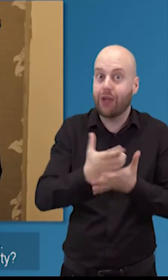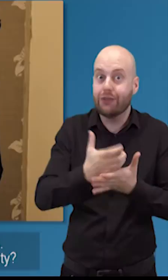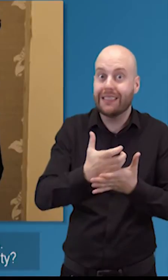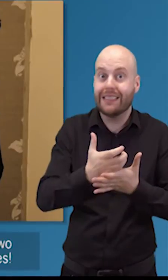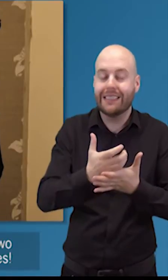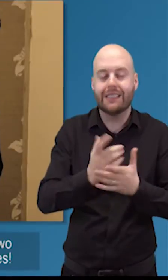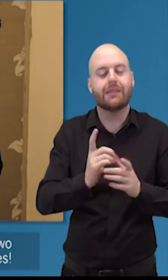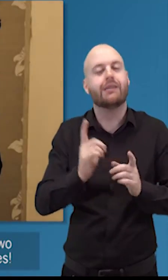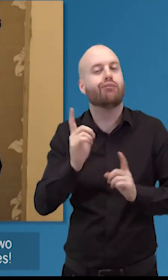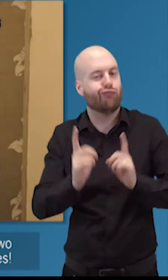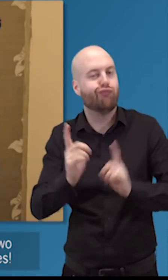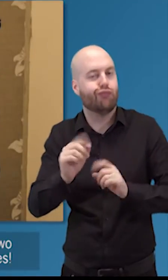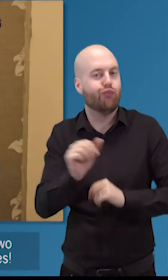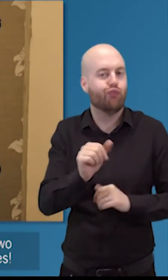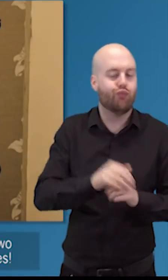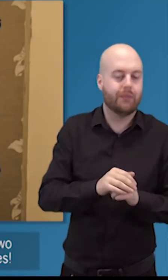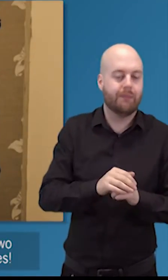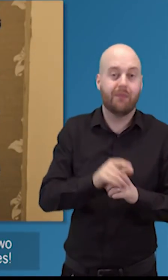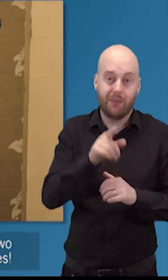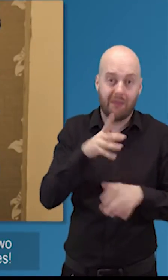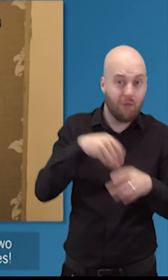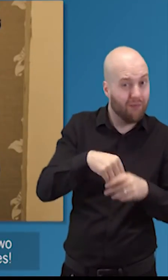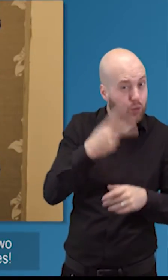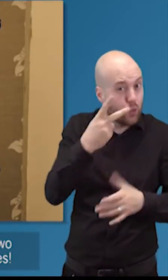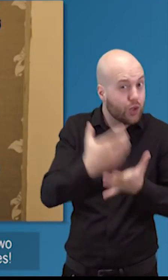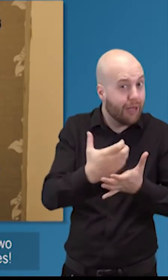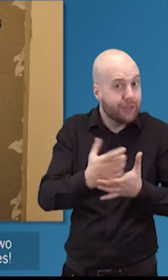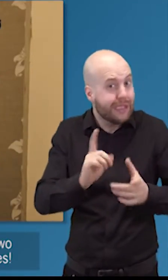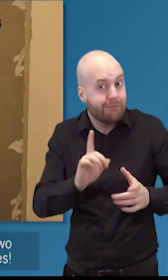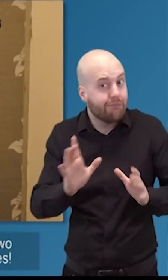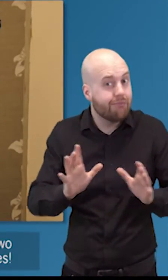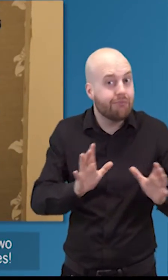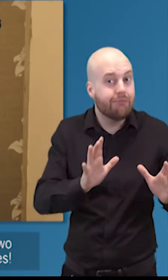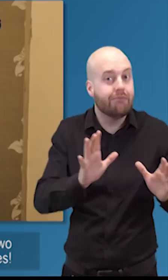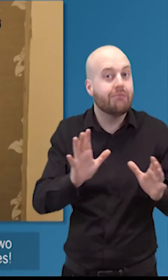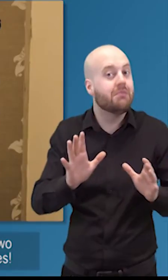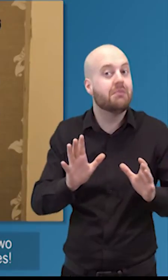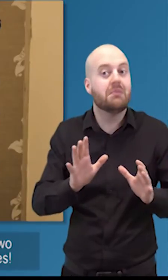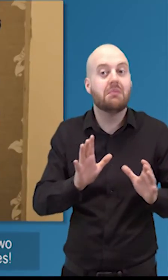how many trustees are trustees of more than two charities